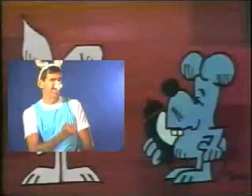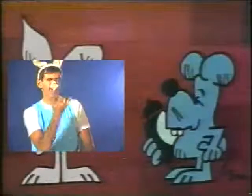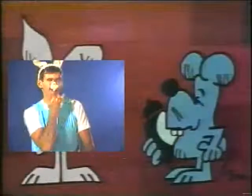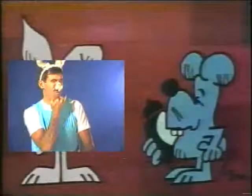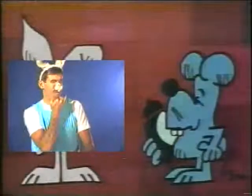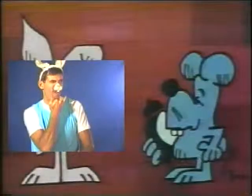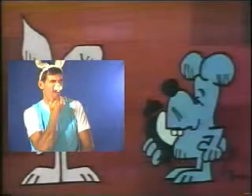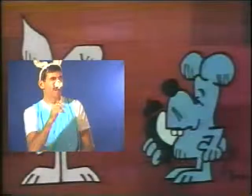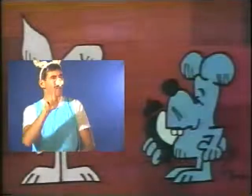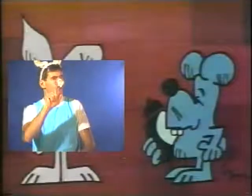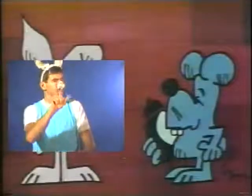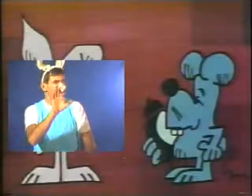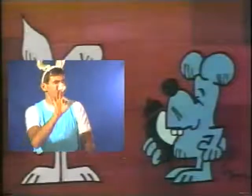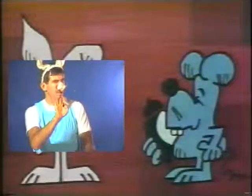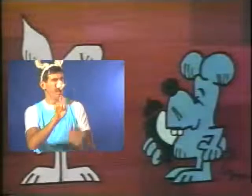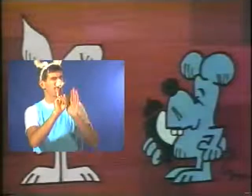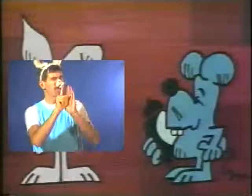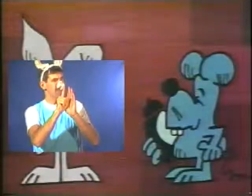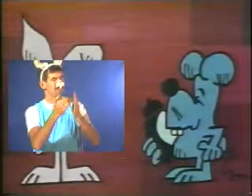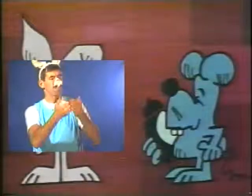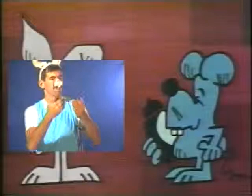You're wrong. It's 29 minutes to two.